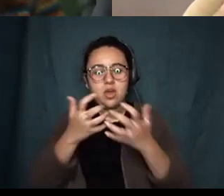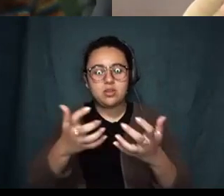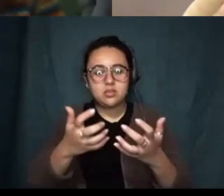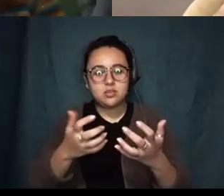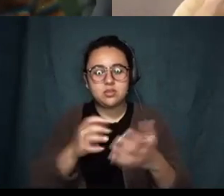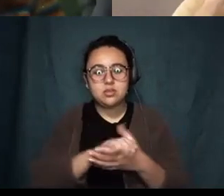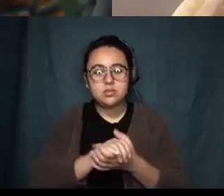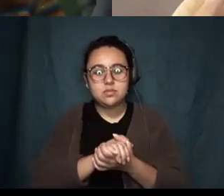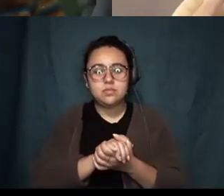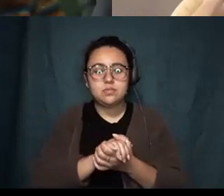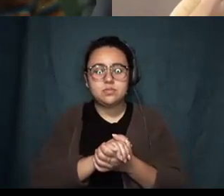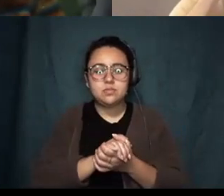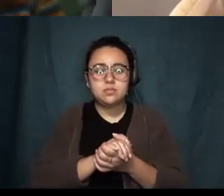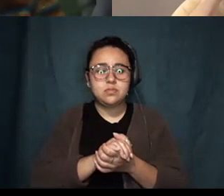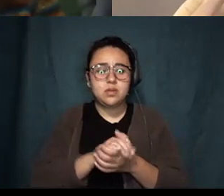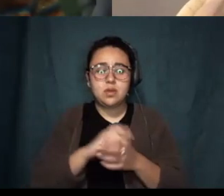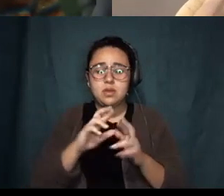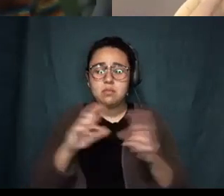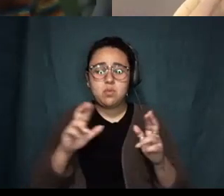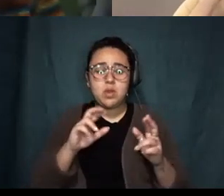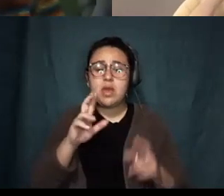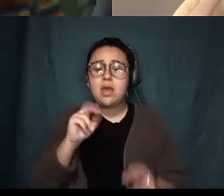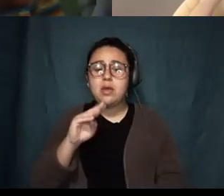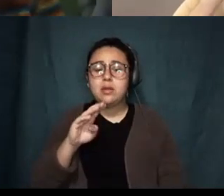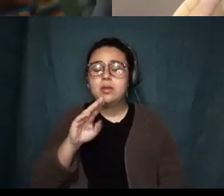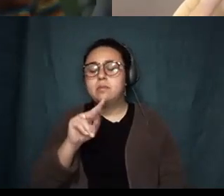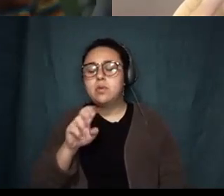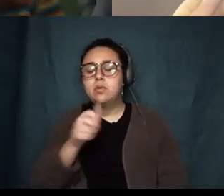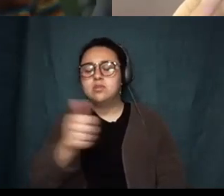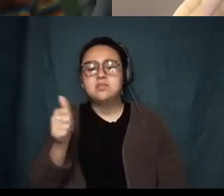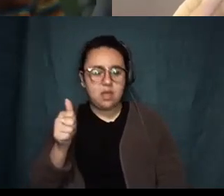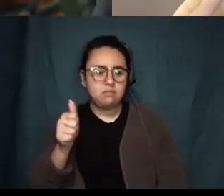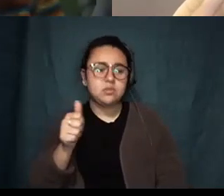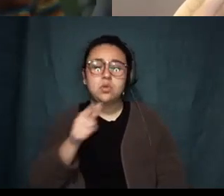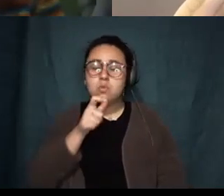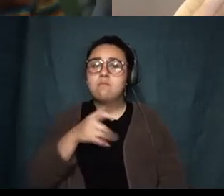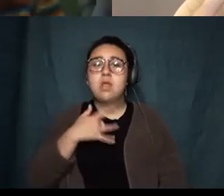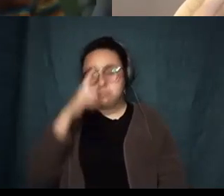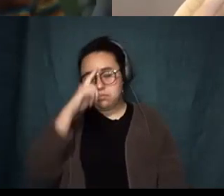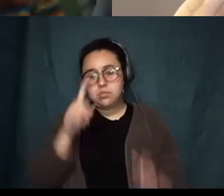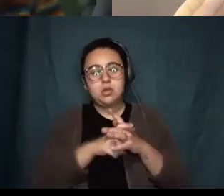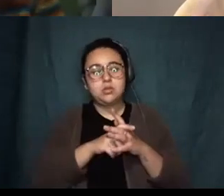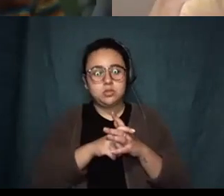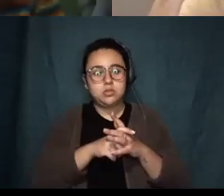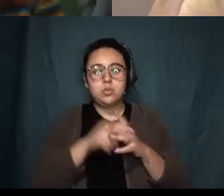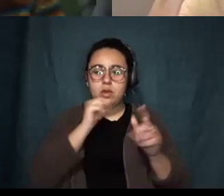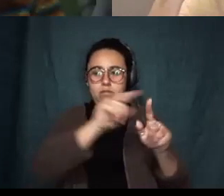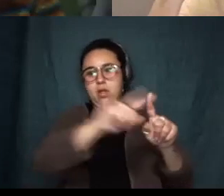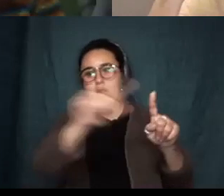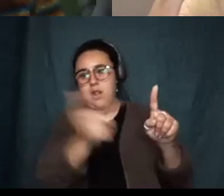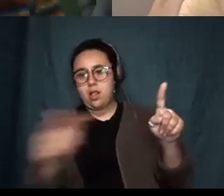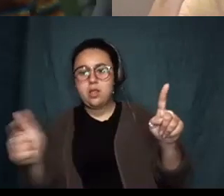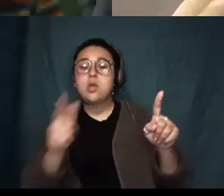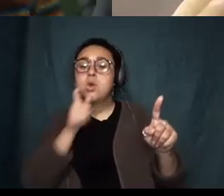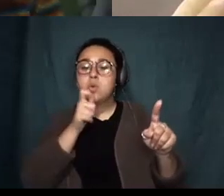maybe unmute ourselves and whoever um whoever the question speaks to can just jump in we don't I'm not gonna do the whole round robin thing uh